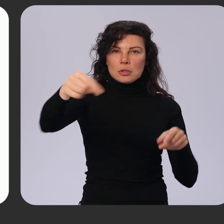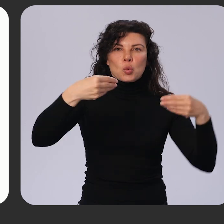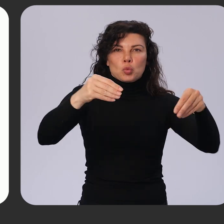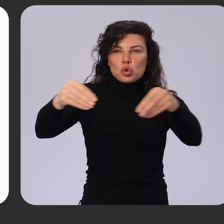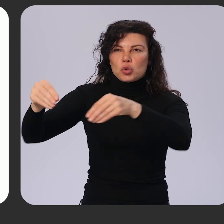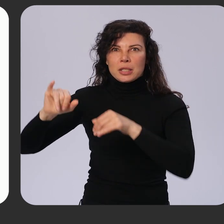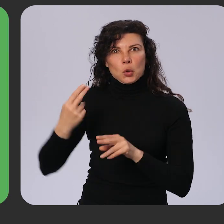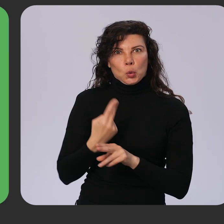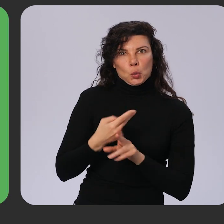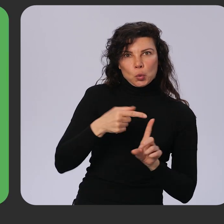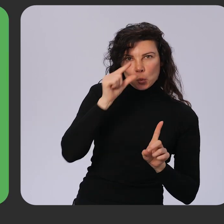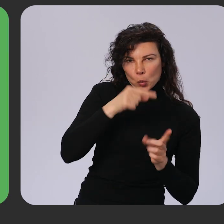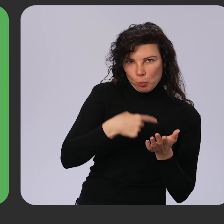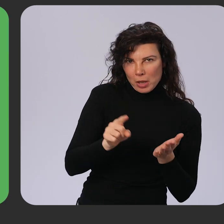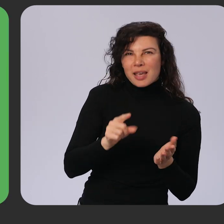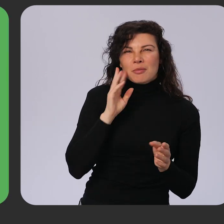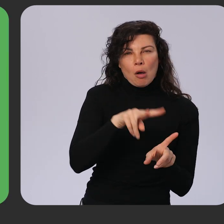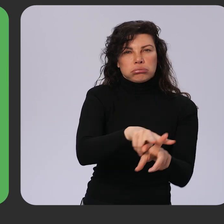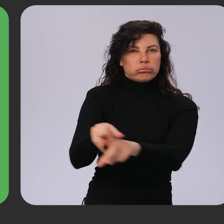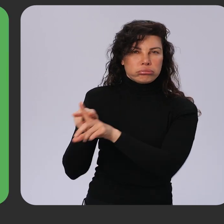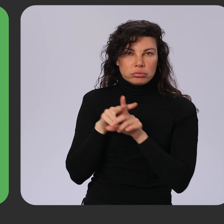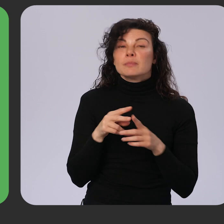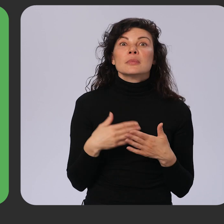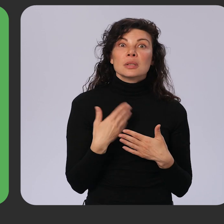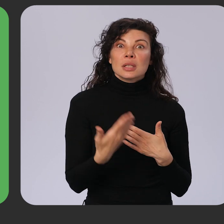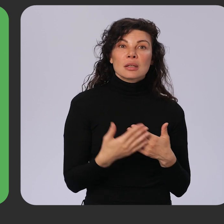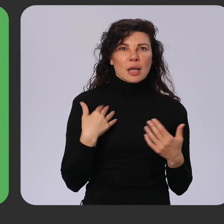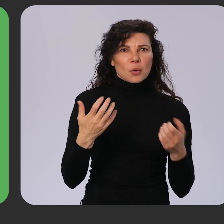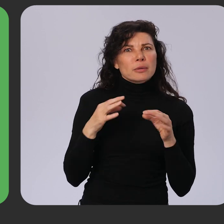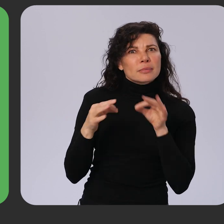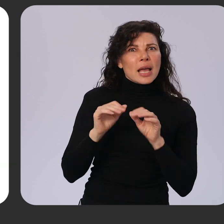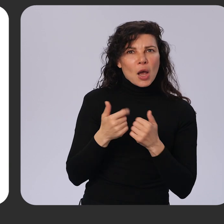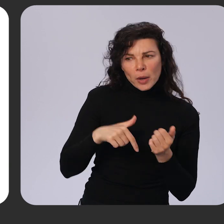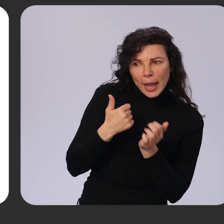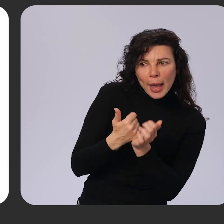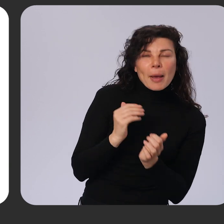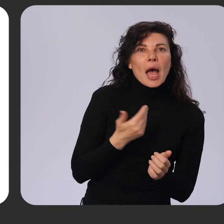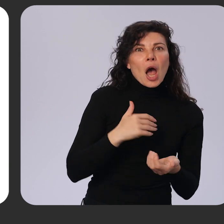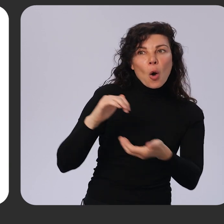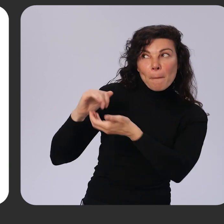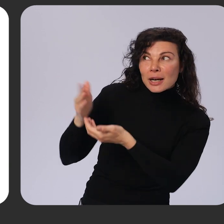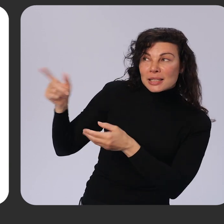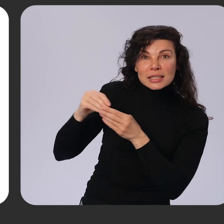Google Pay. Next, I'm going to talk about how we're helping our partners in the EU adjust to the introduction